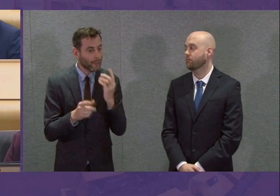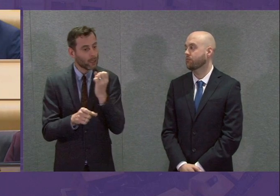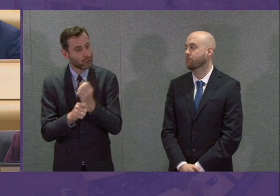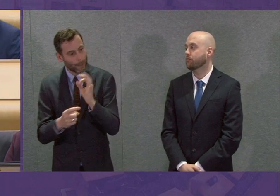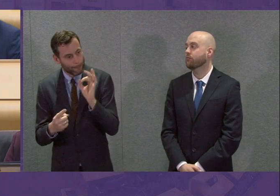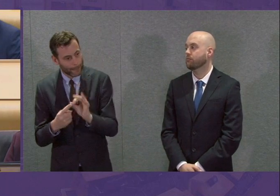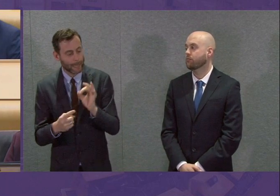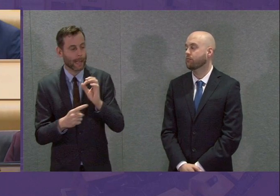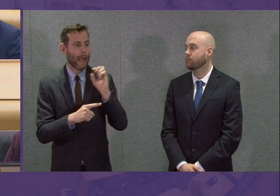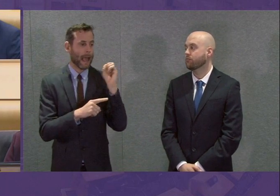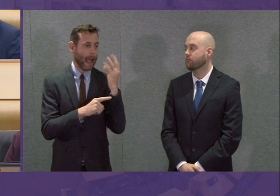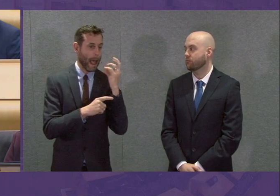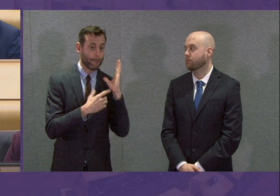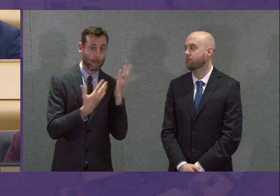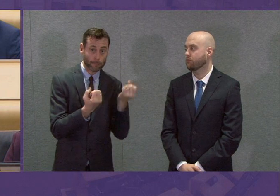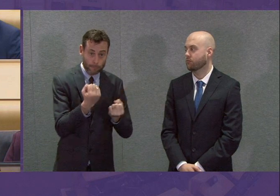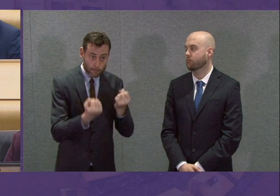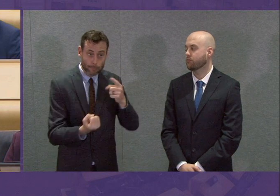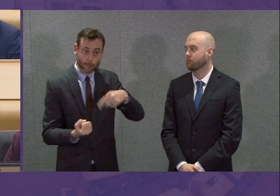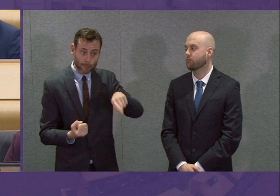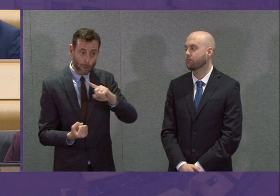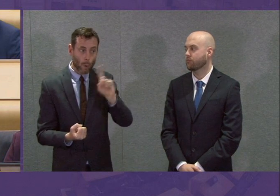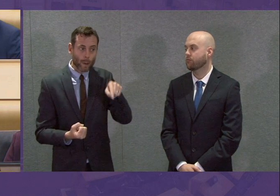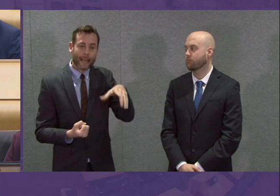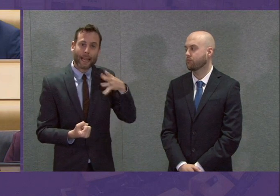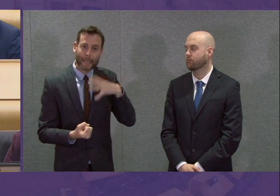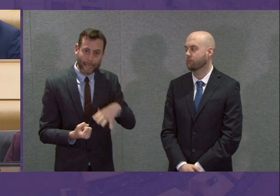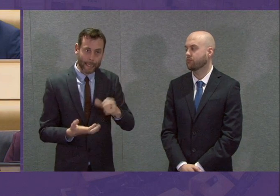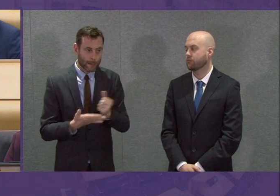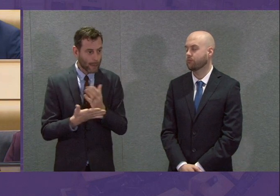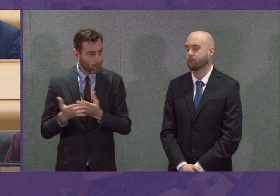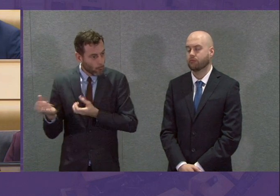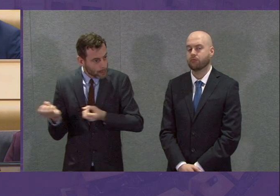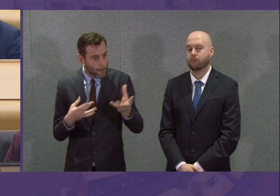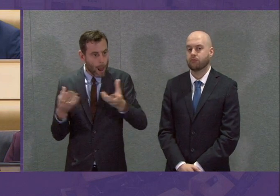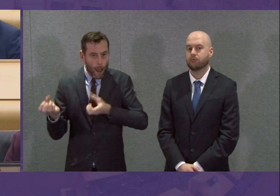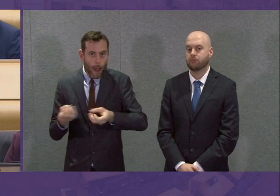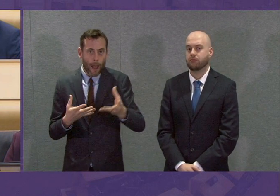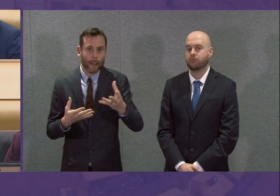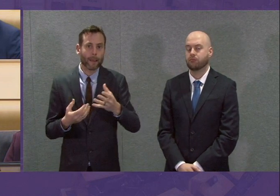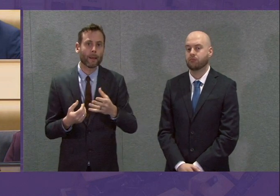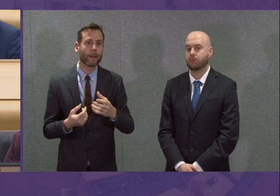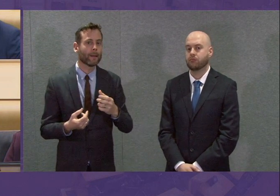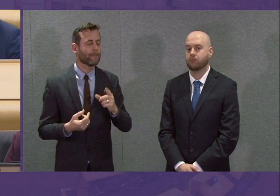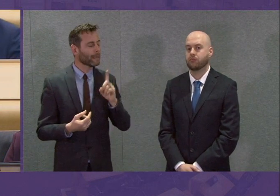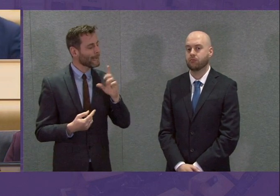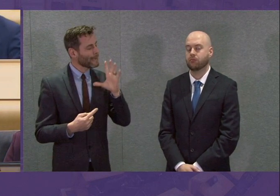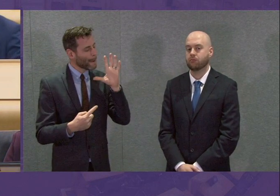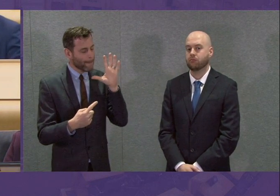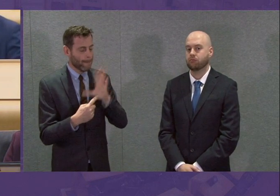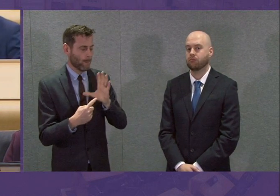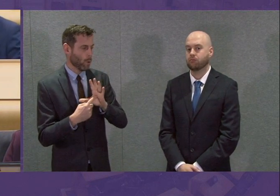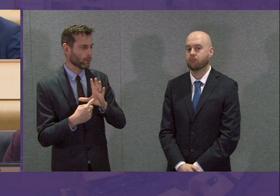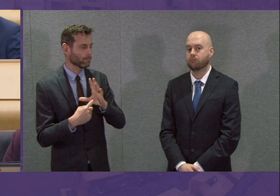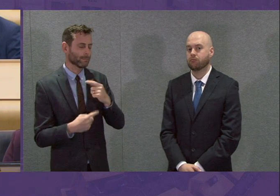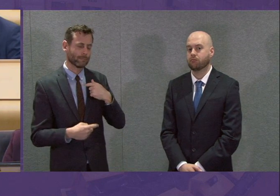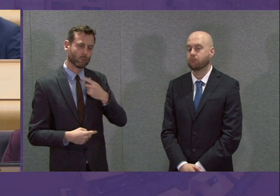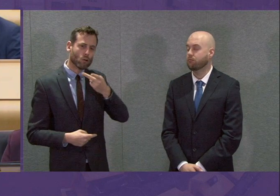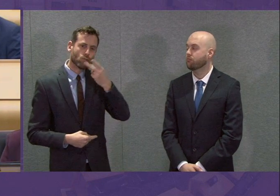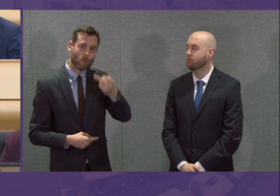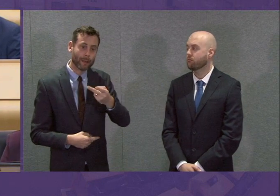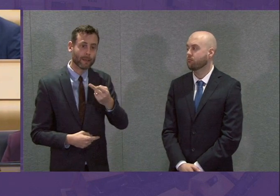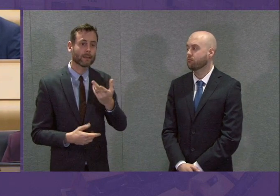to make sure that those supplies are there. I will say again, and I think it is important to understand this, that just as is the case with